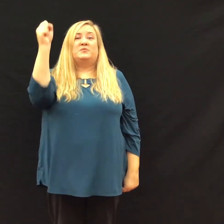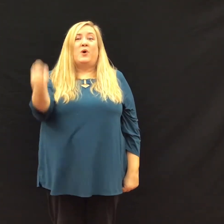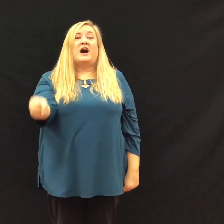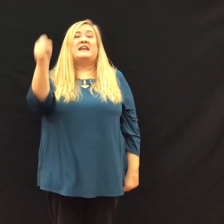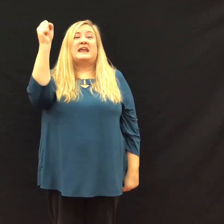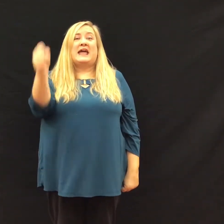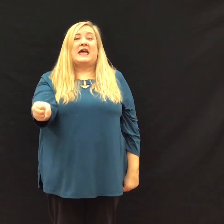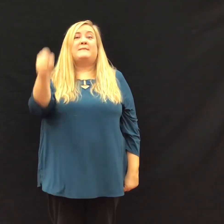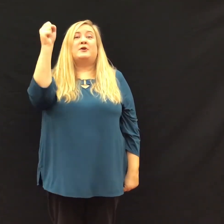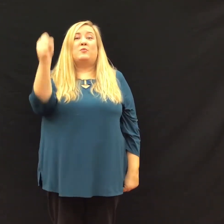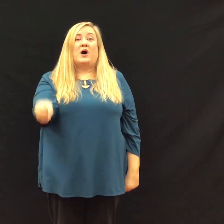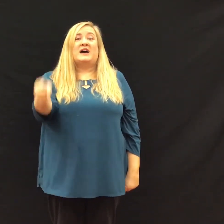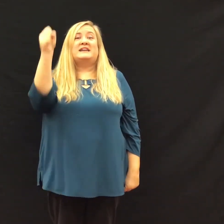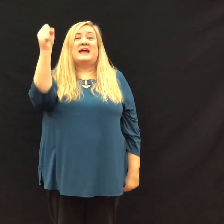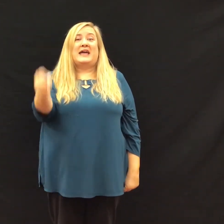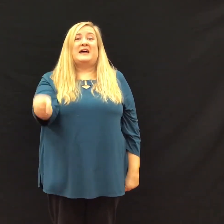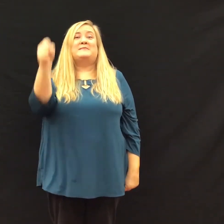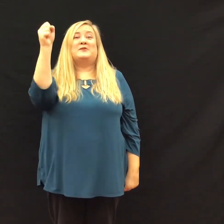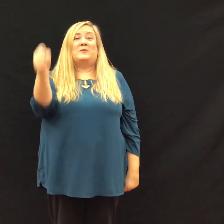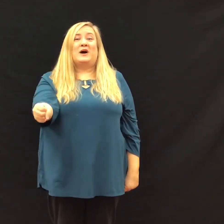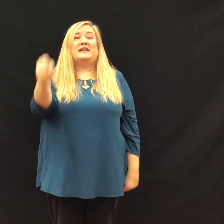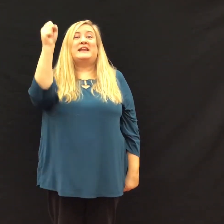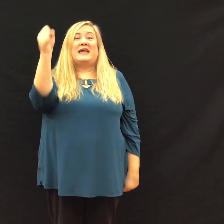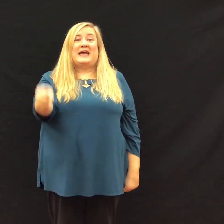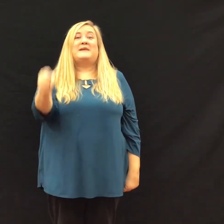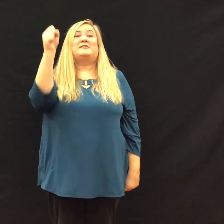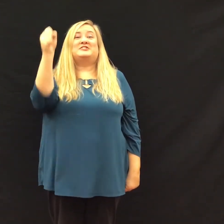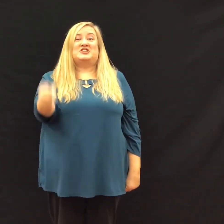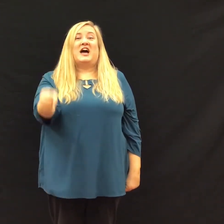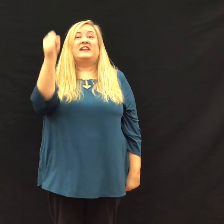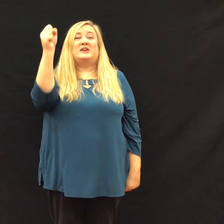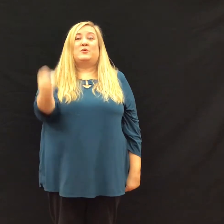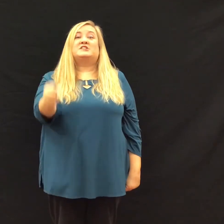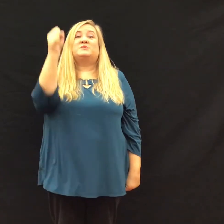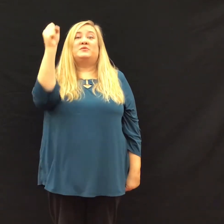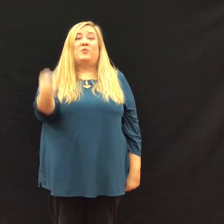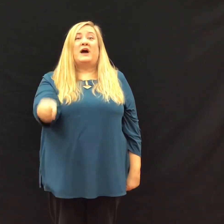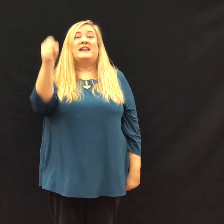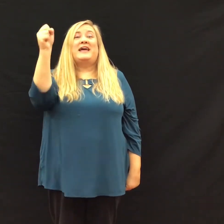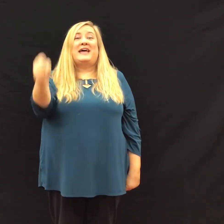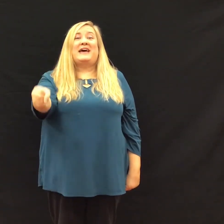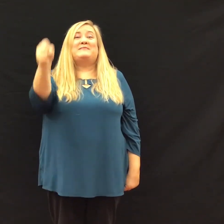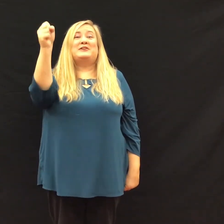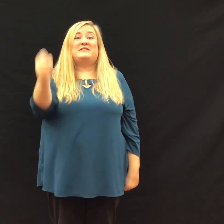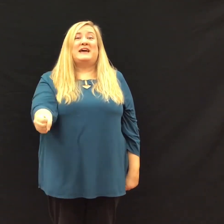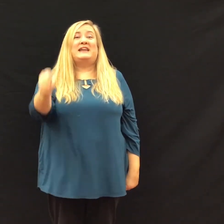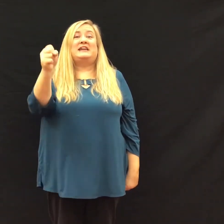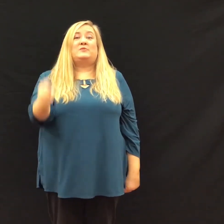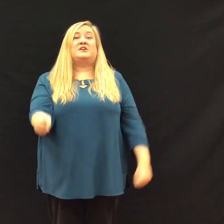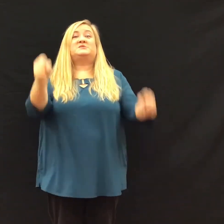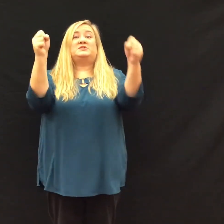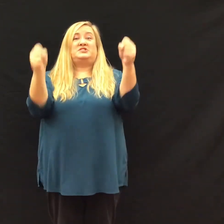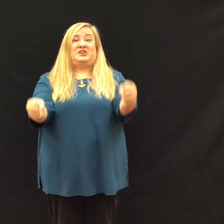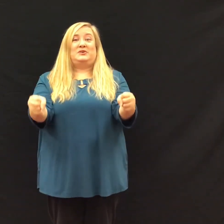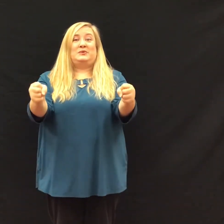one hammer, one hammer, one hammer. Johnny works with one hammer. Then he works with two.